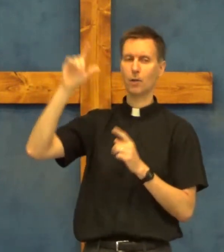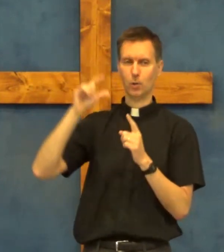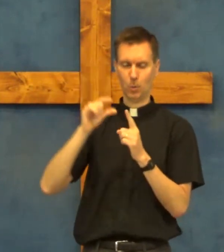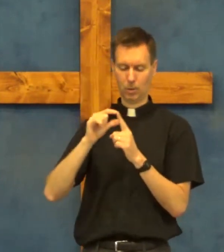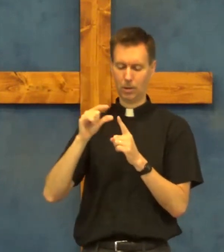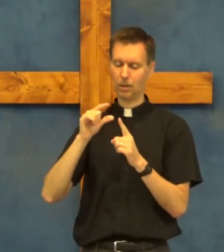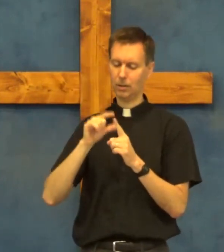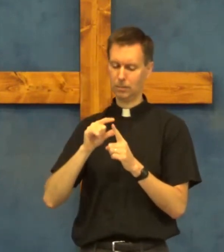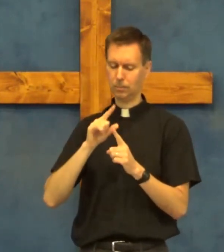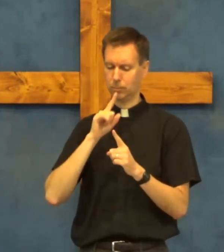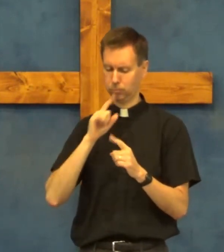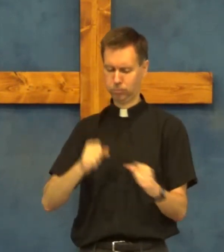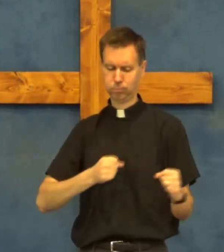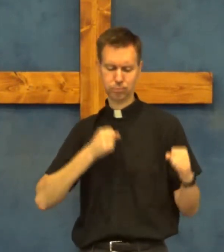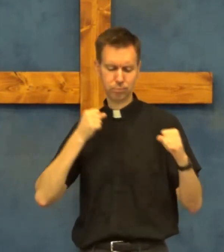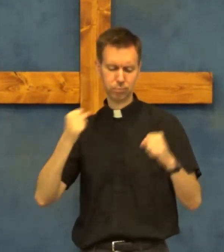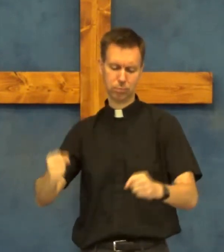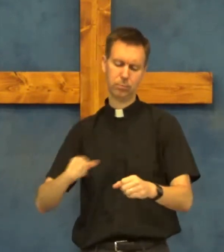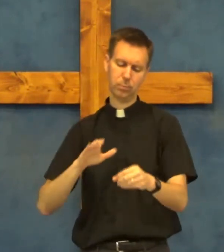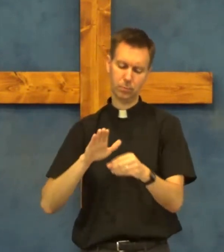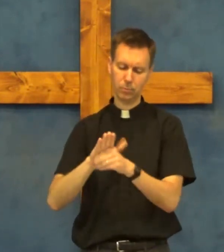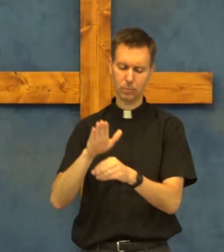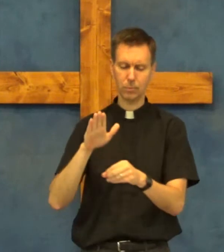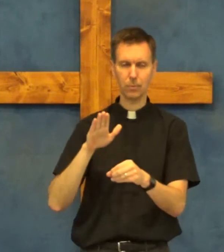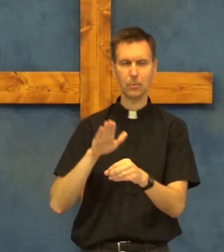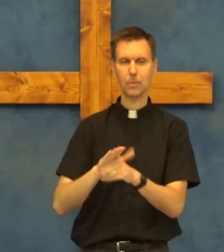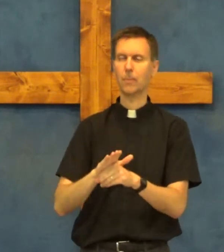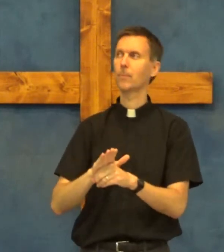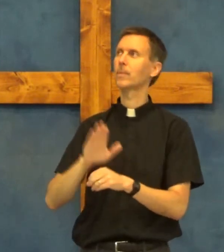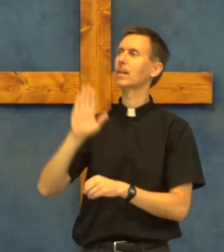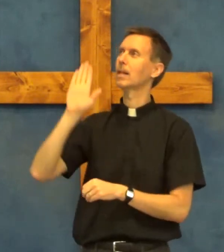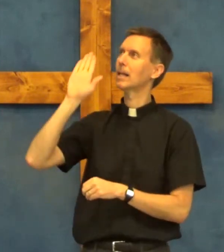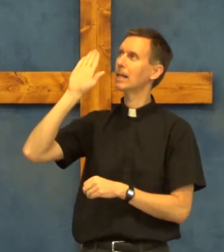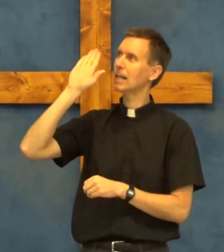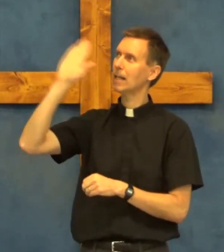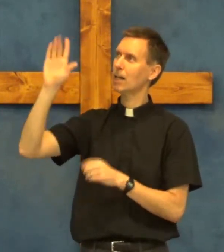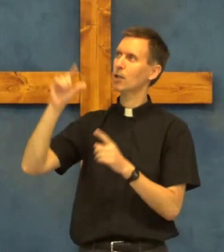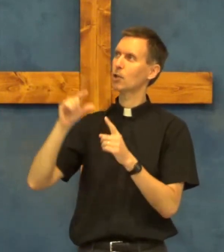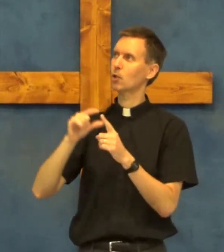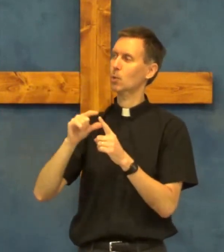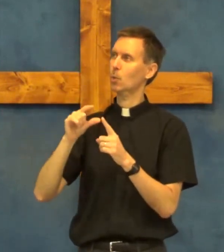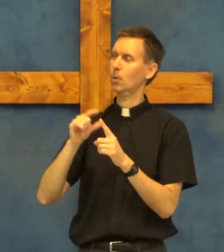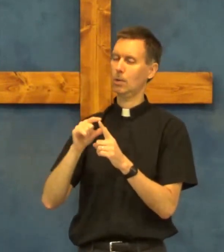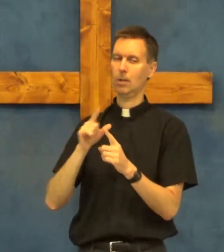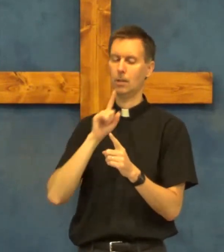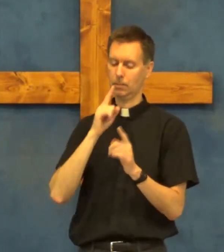sufficient it makes divinely sure